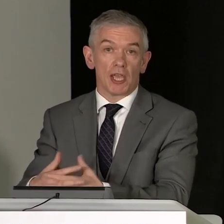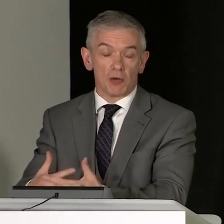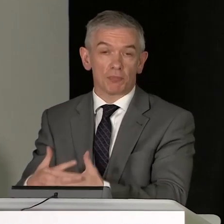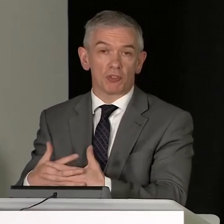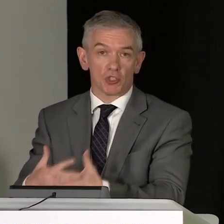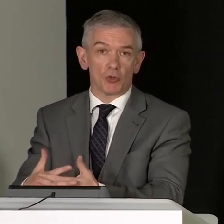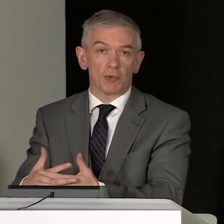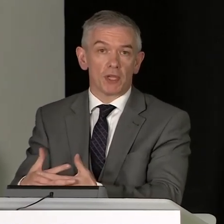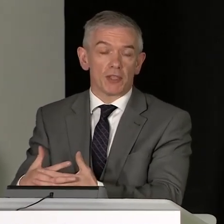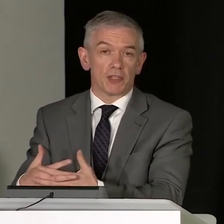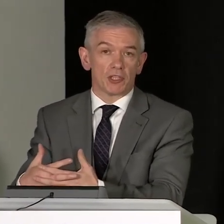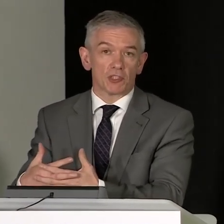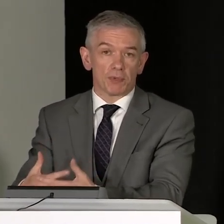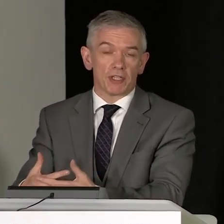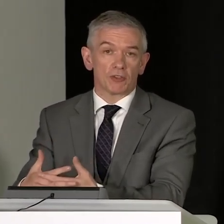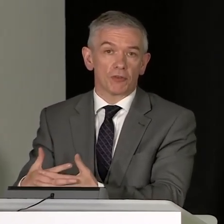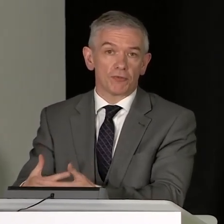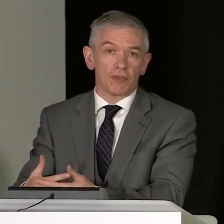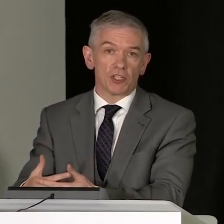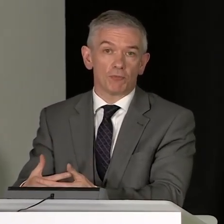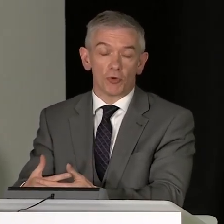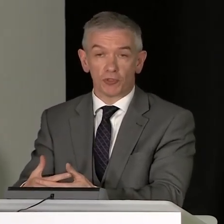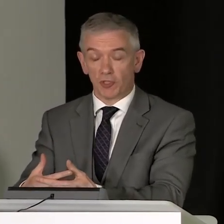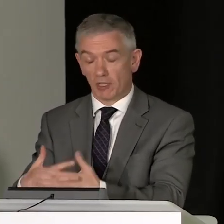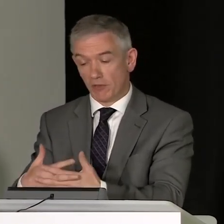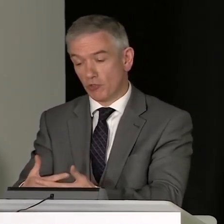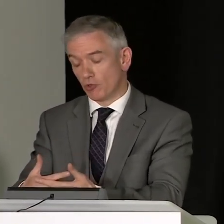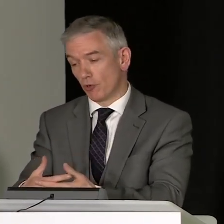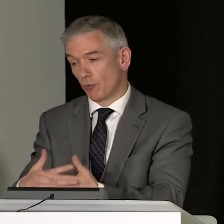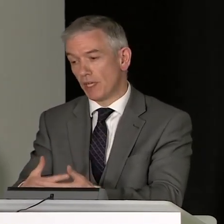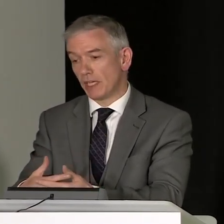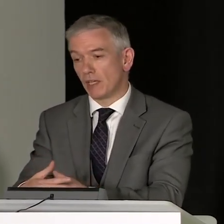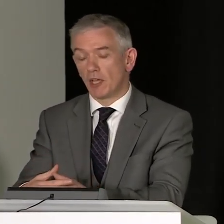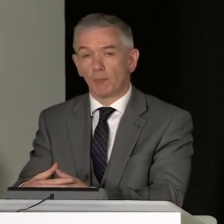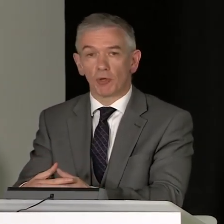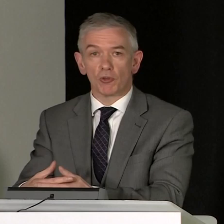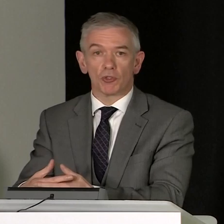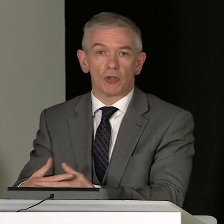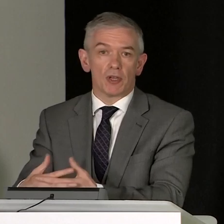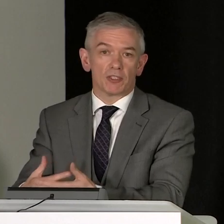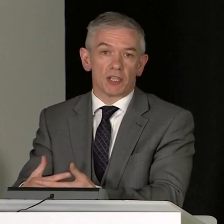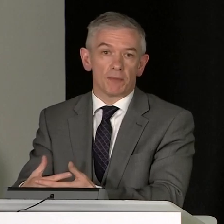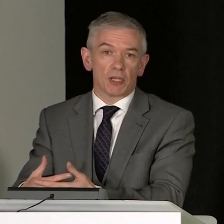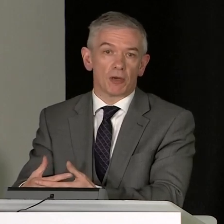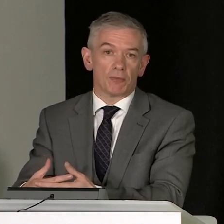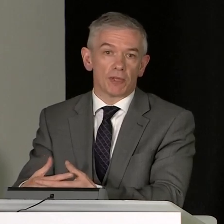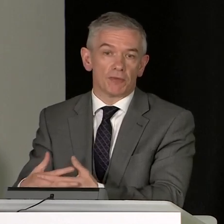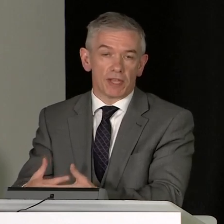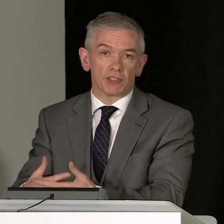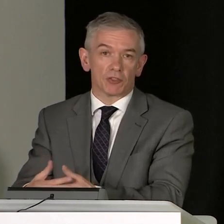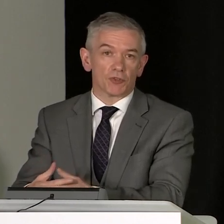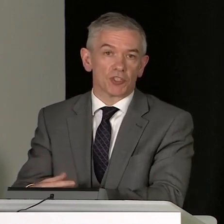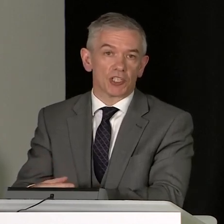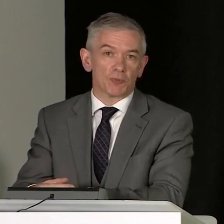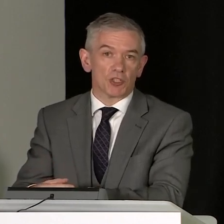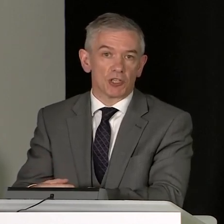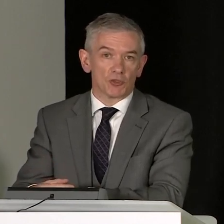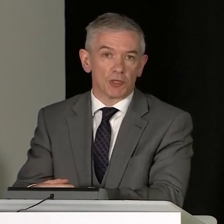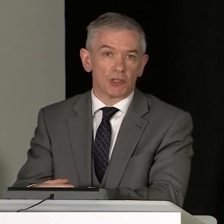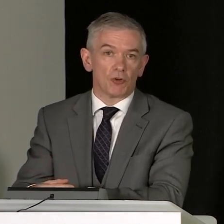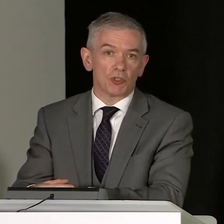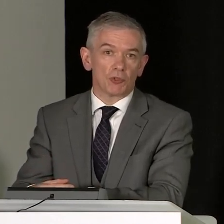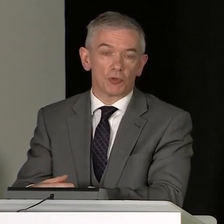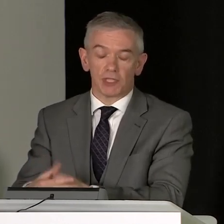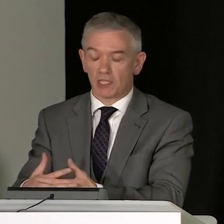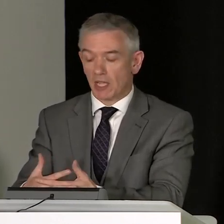is to help to stop the spread of infection both to individuals who are wearing it but also to then become vectors for transmission